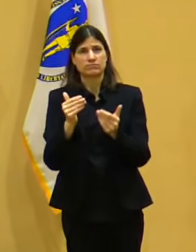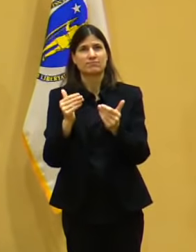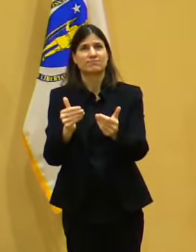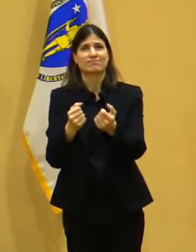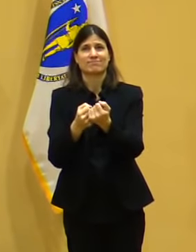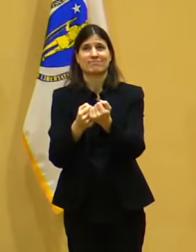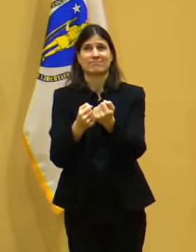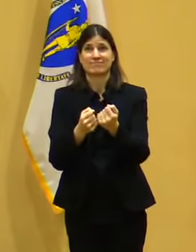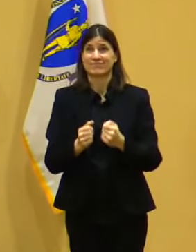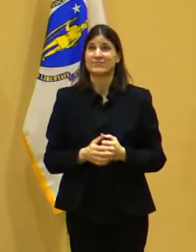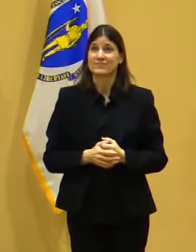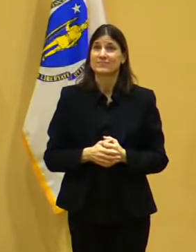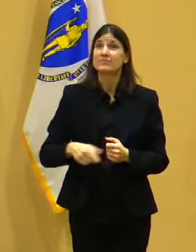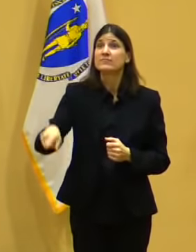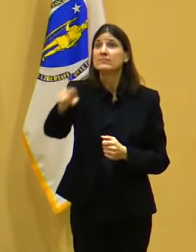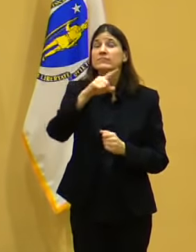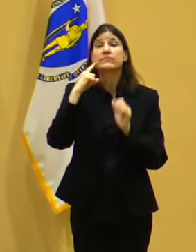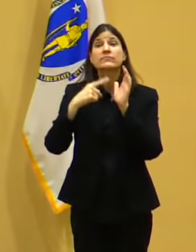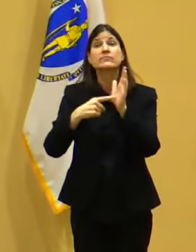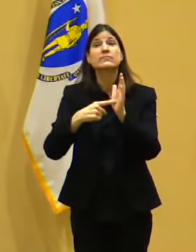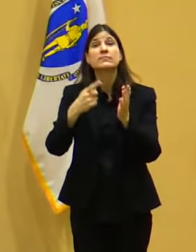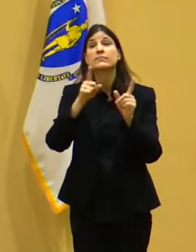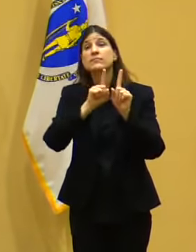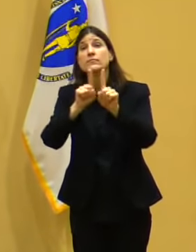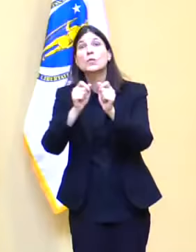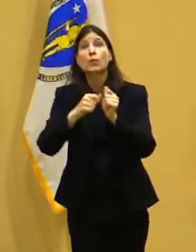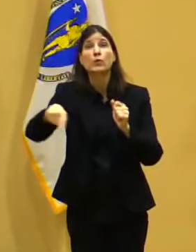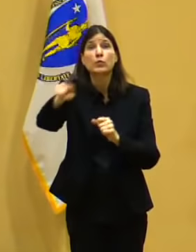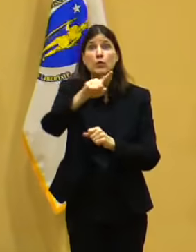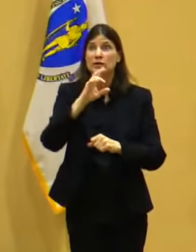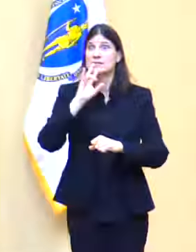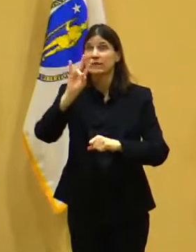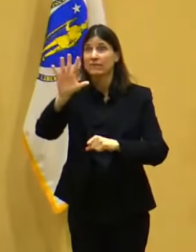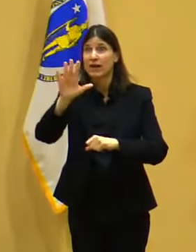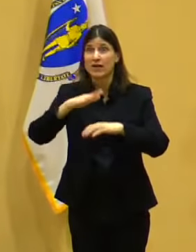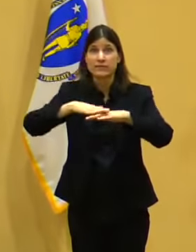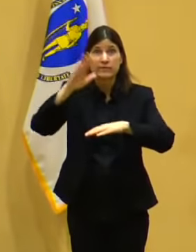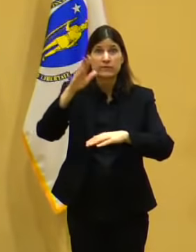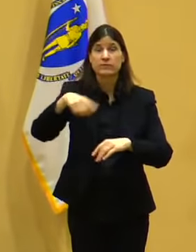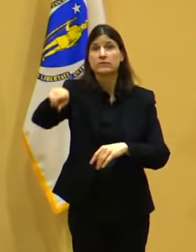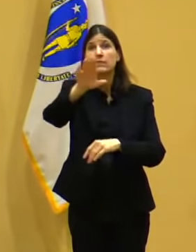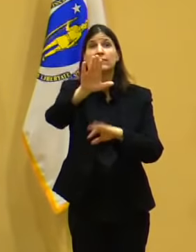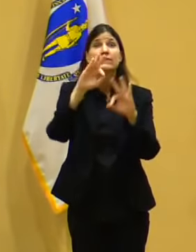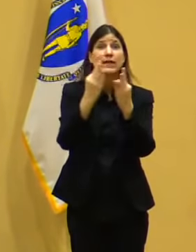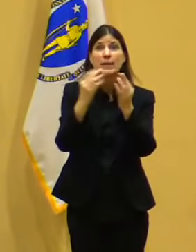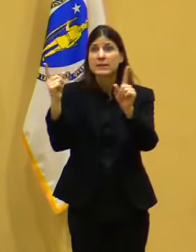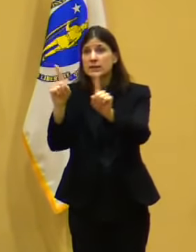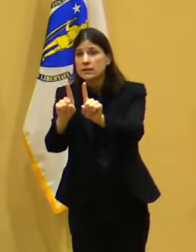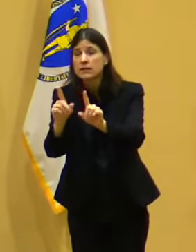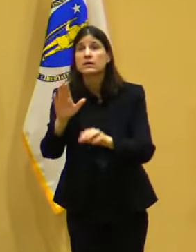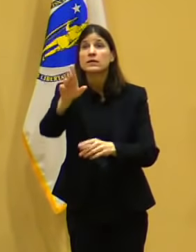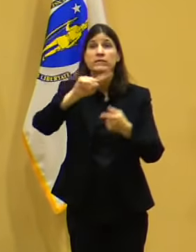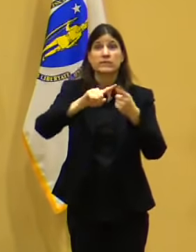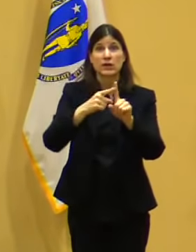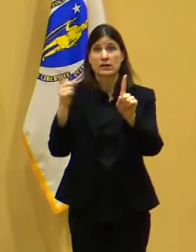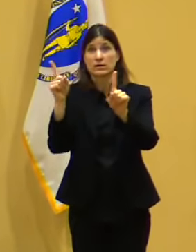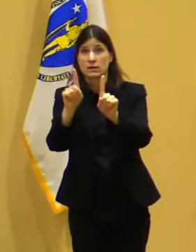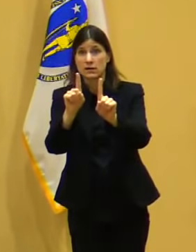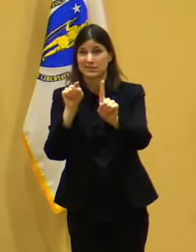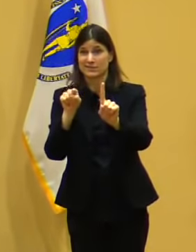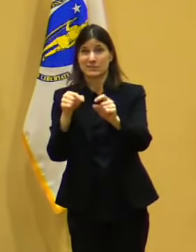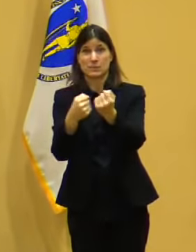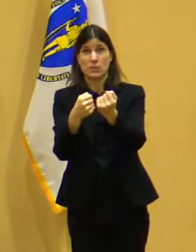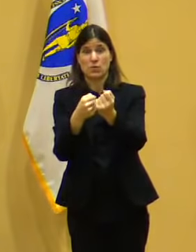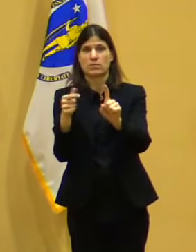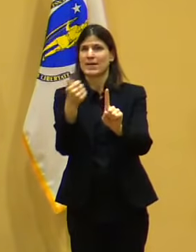includes a family member or a friend who is supporting someone who is 75 years or older. Appointments for